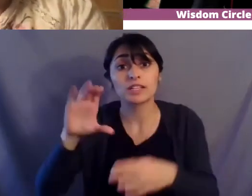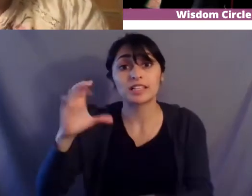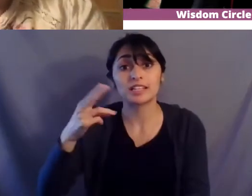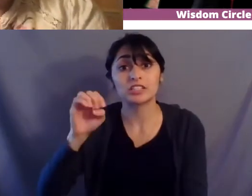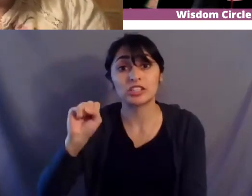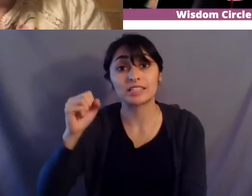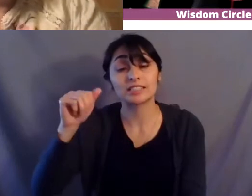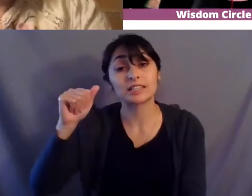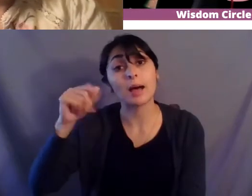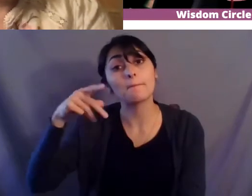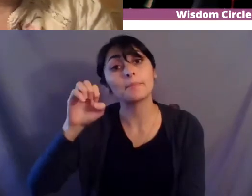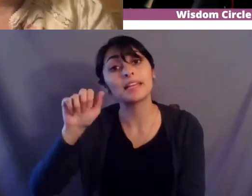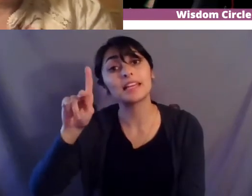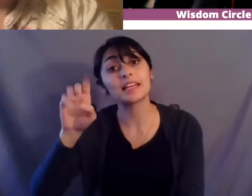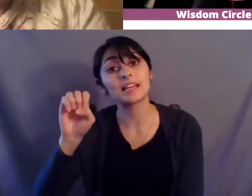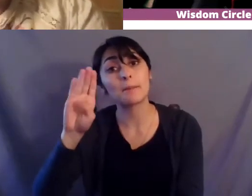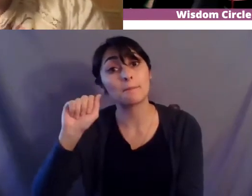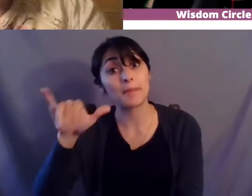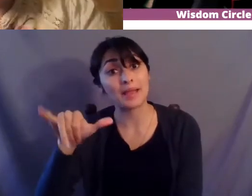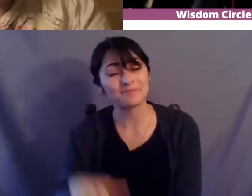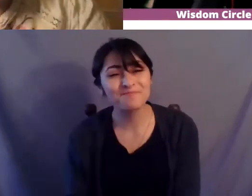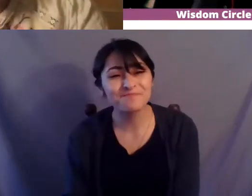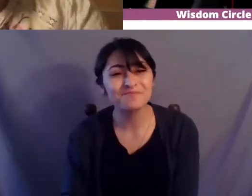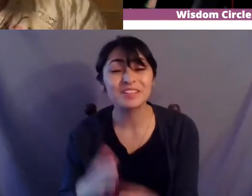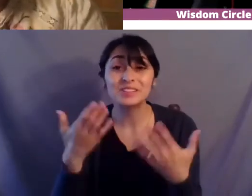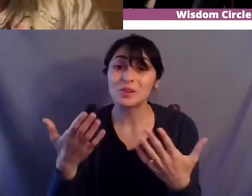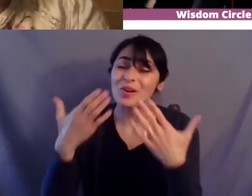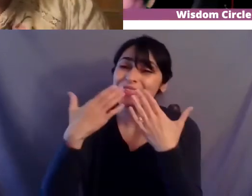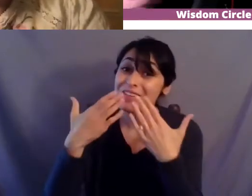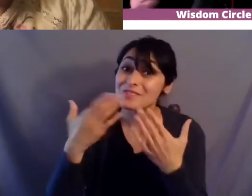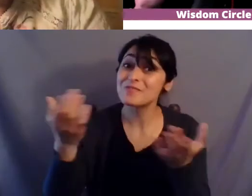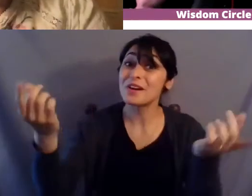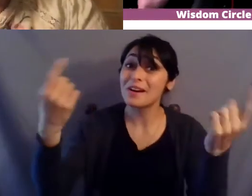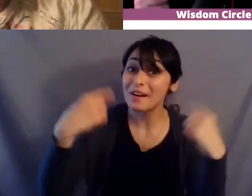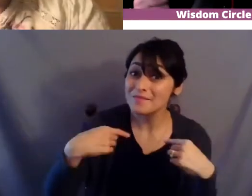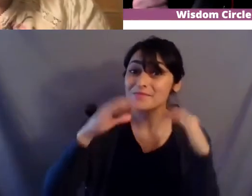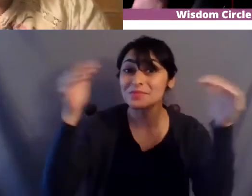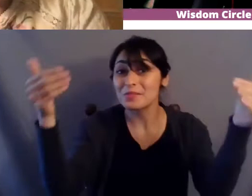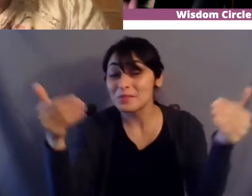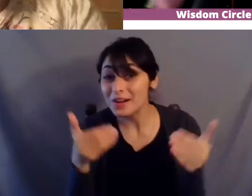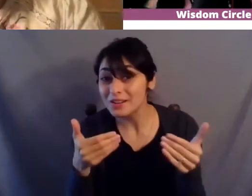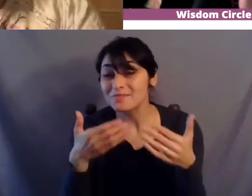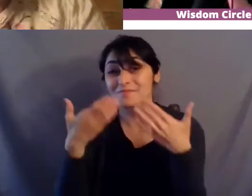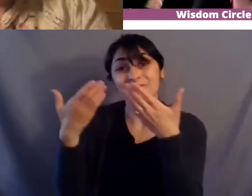get us started thank you for being with us everybody welcome gabby